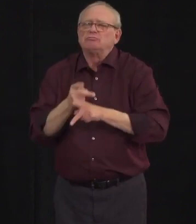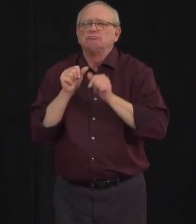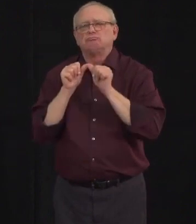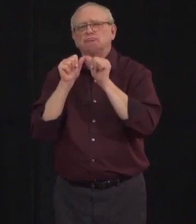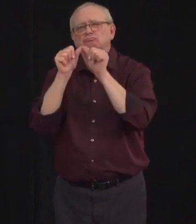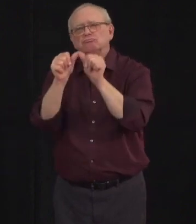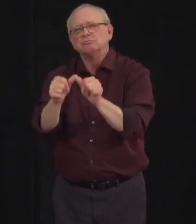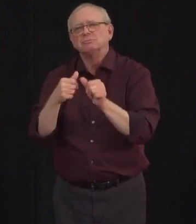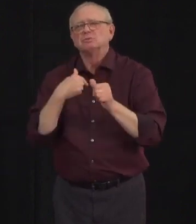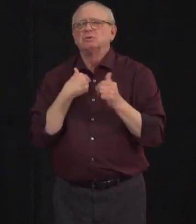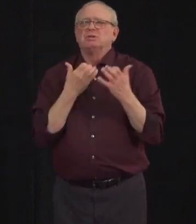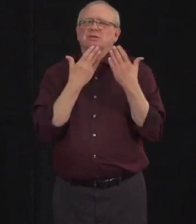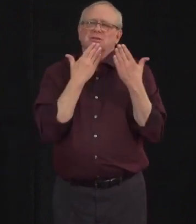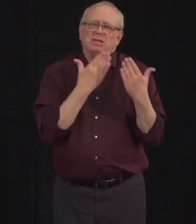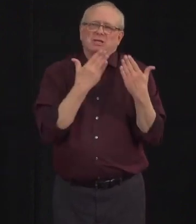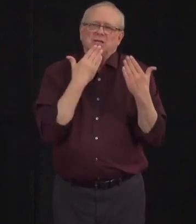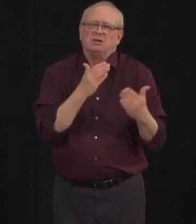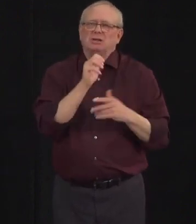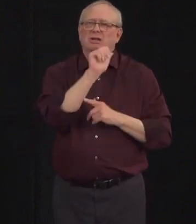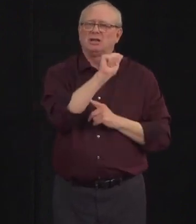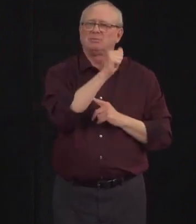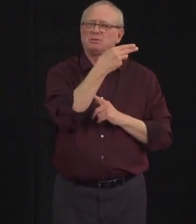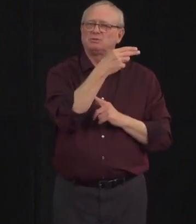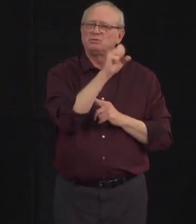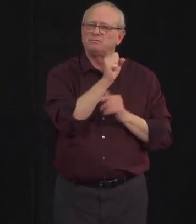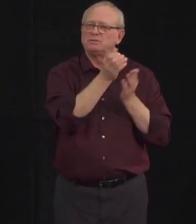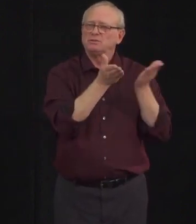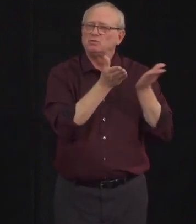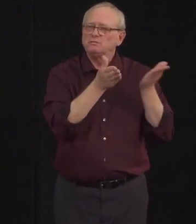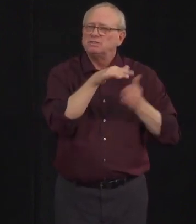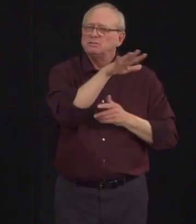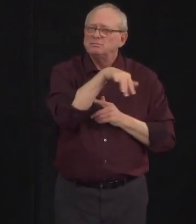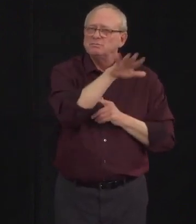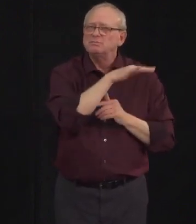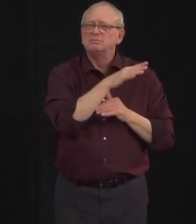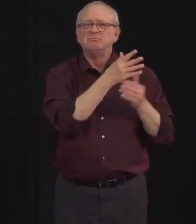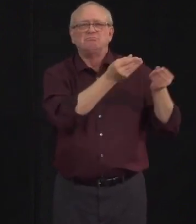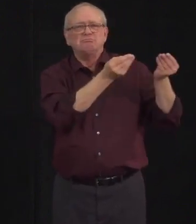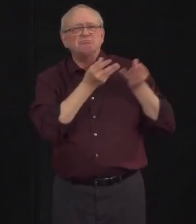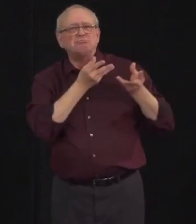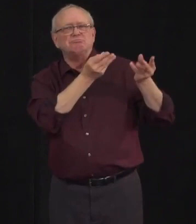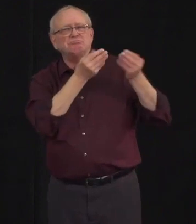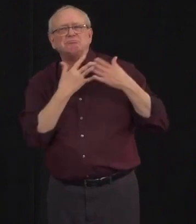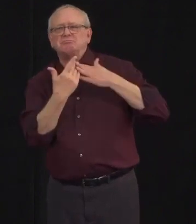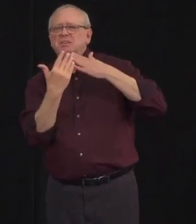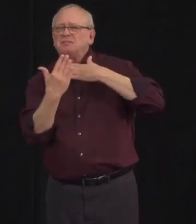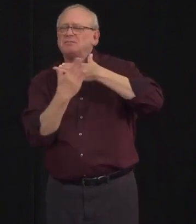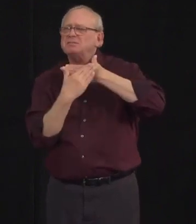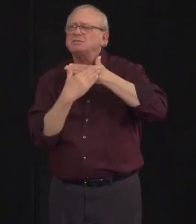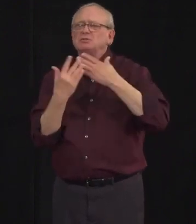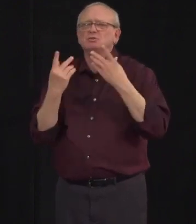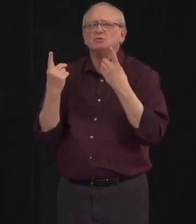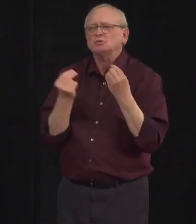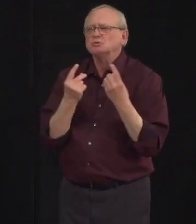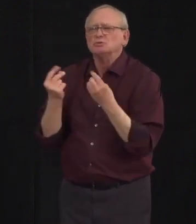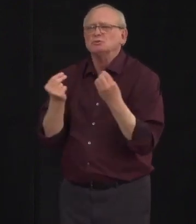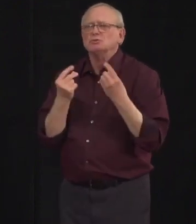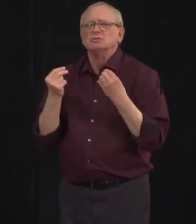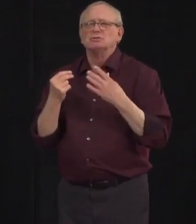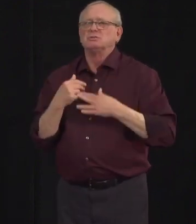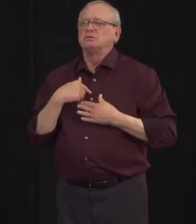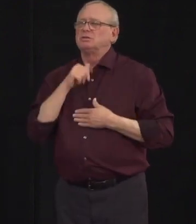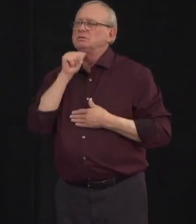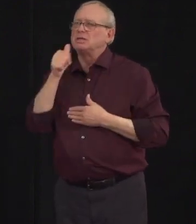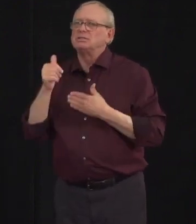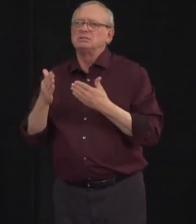appreciate their collaboration, support and guidance as we deal with the many complexities of providing care and services to seniors during the pandemic.